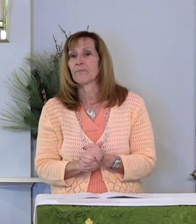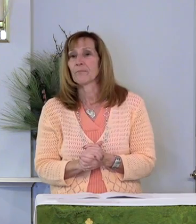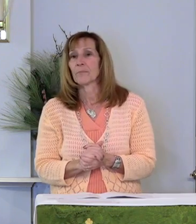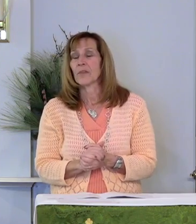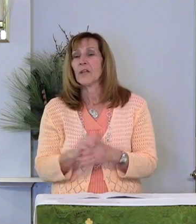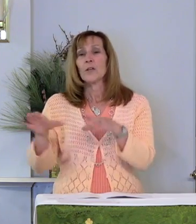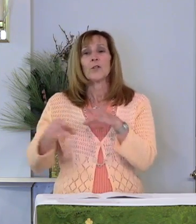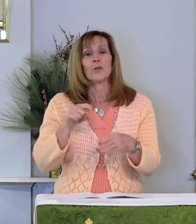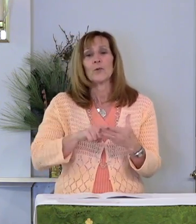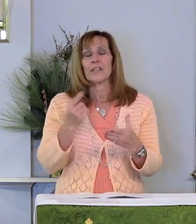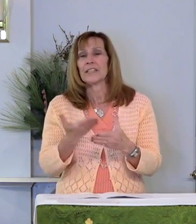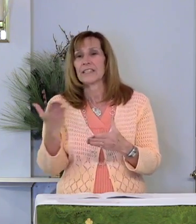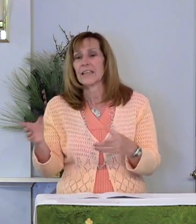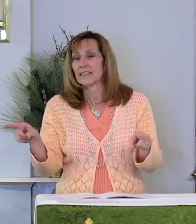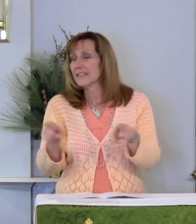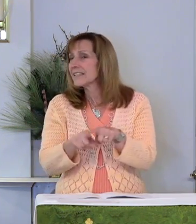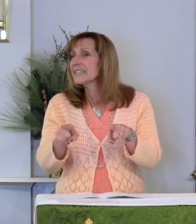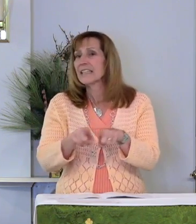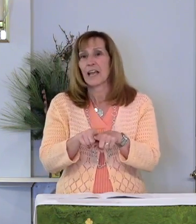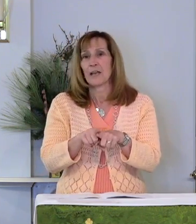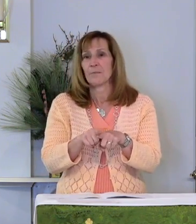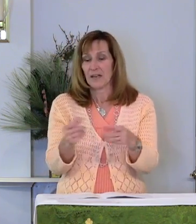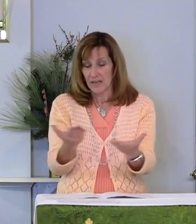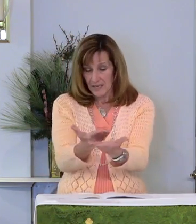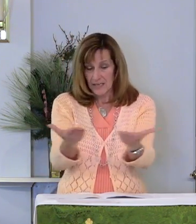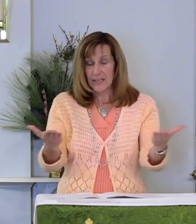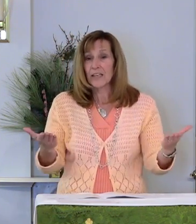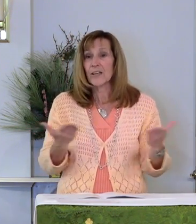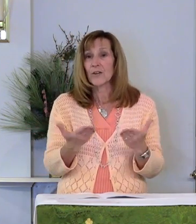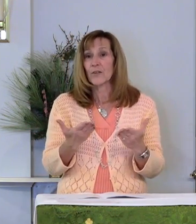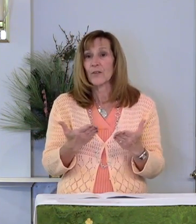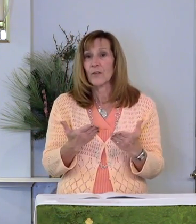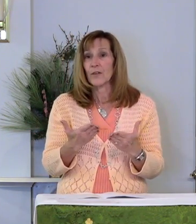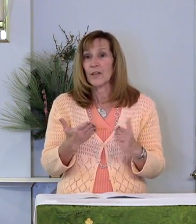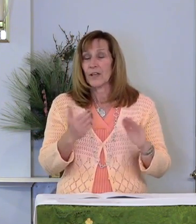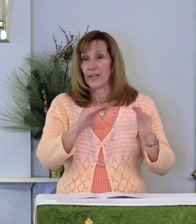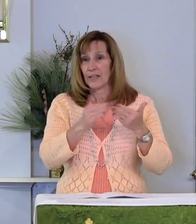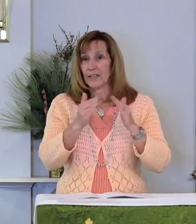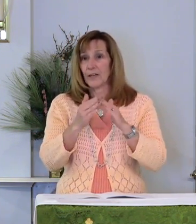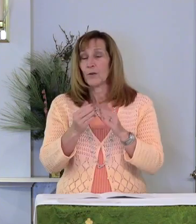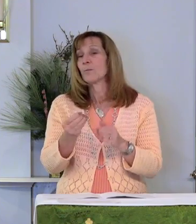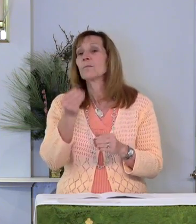Do these same things here in your own hometown.